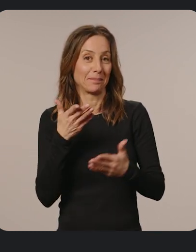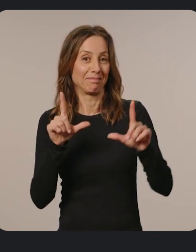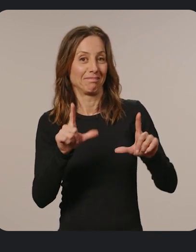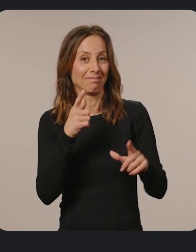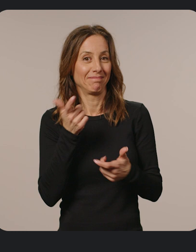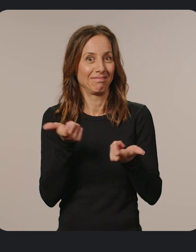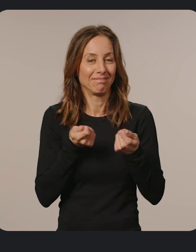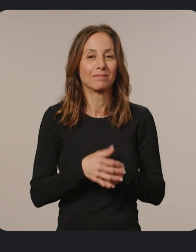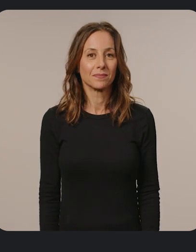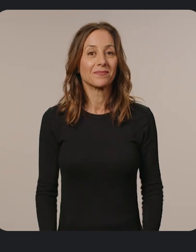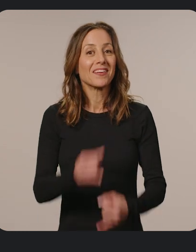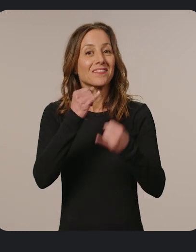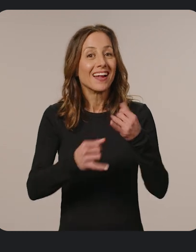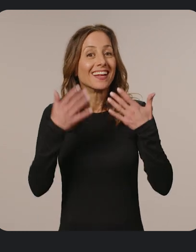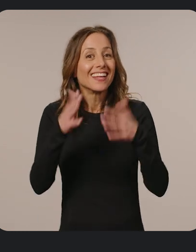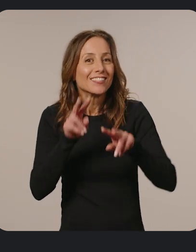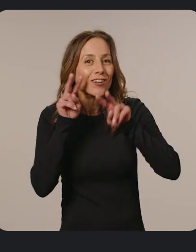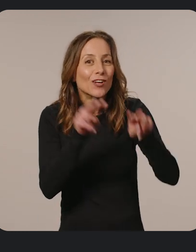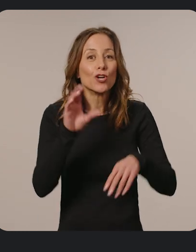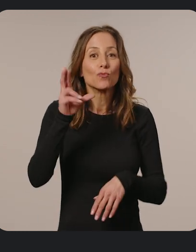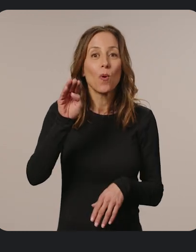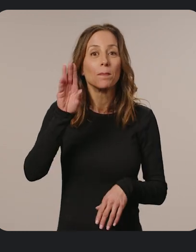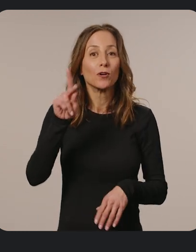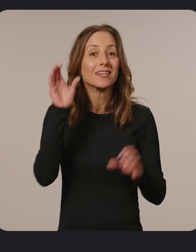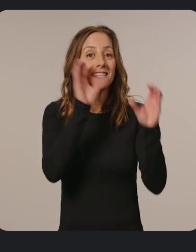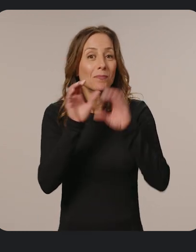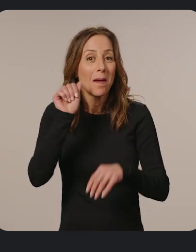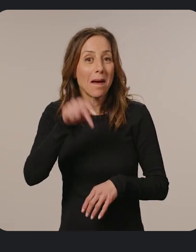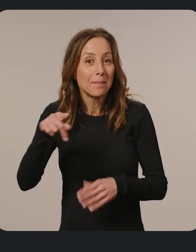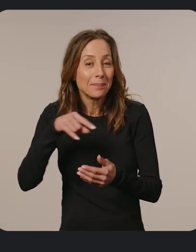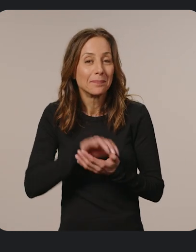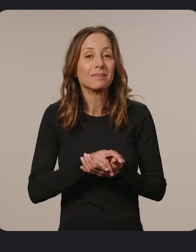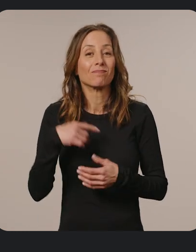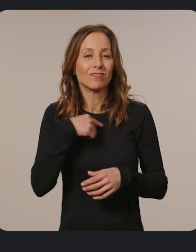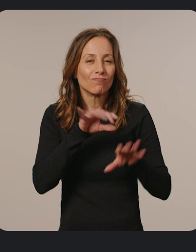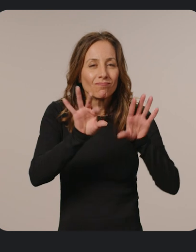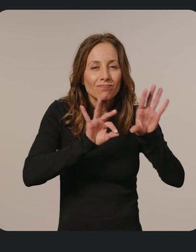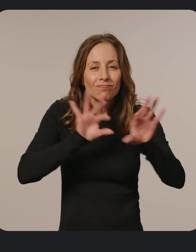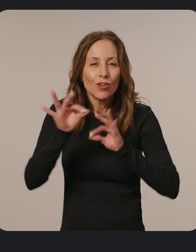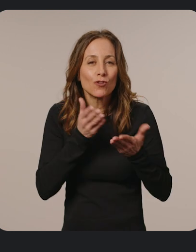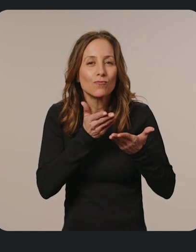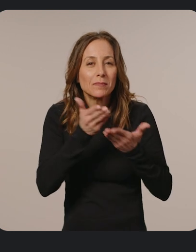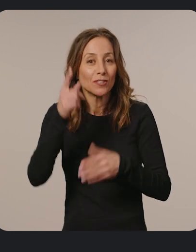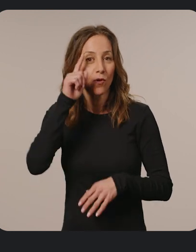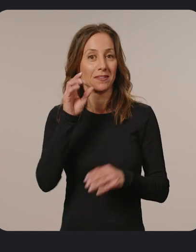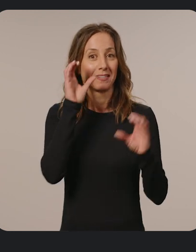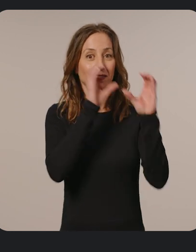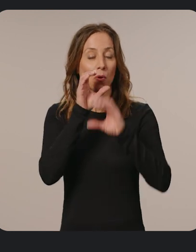experience. And finally, let's take a look at the Chromebook Explorer app. We curate recommendations for Explore so that